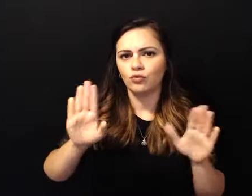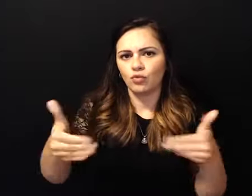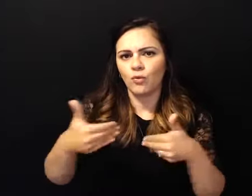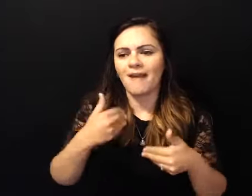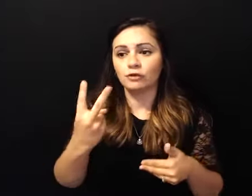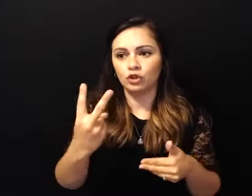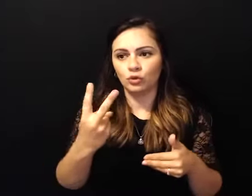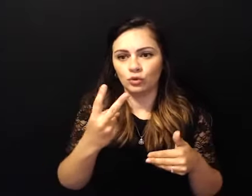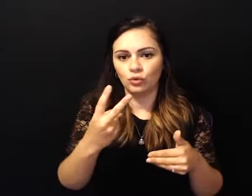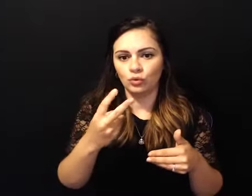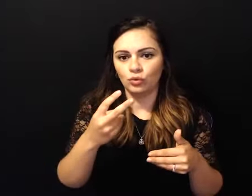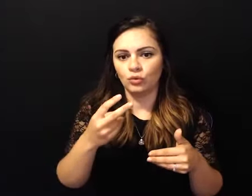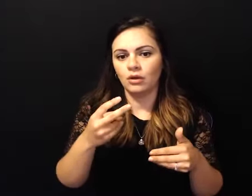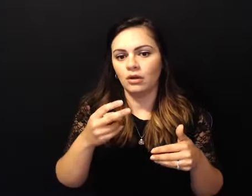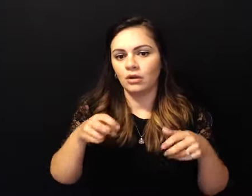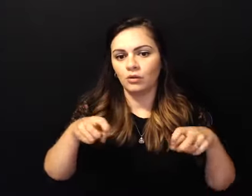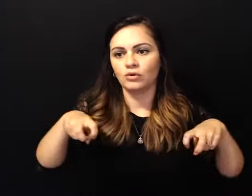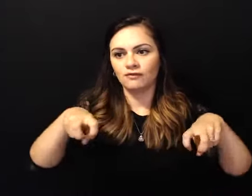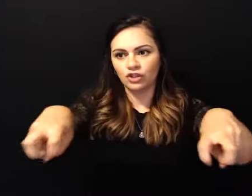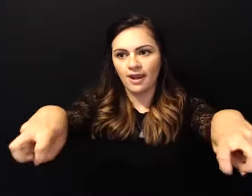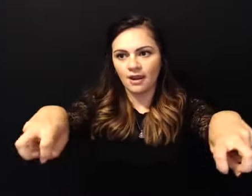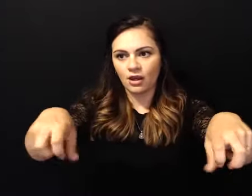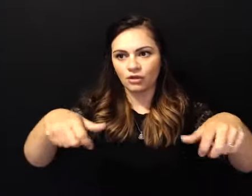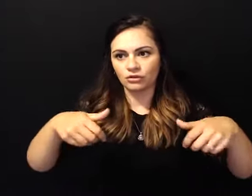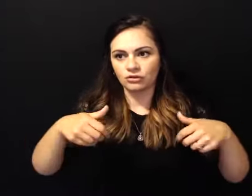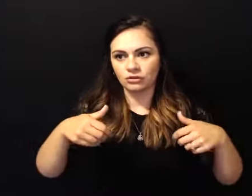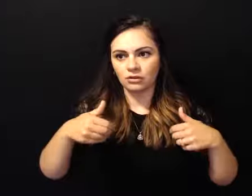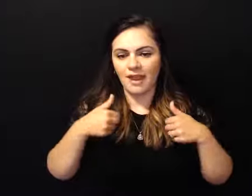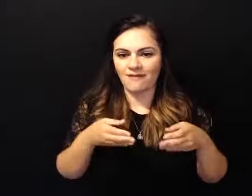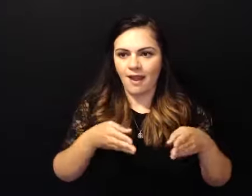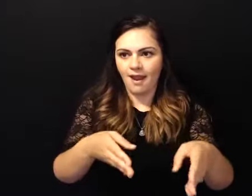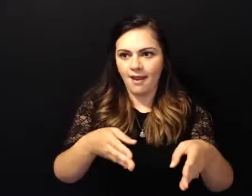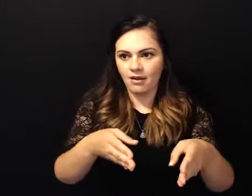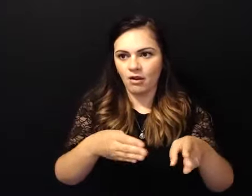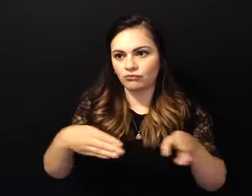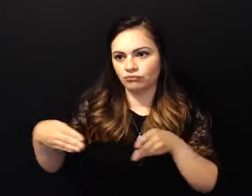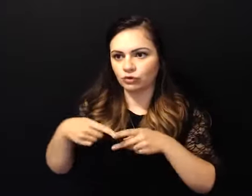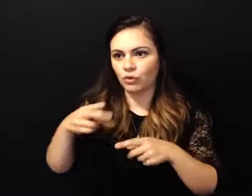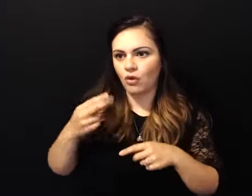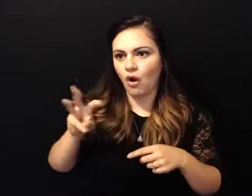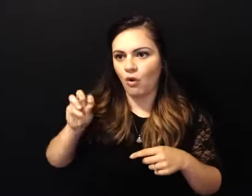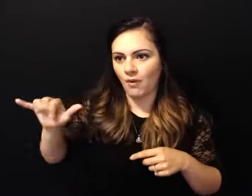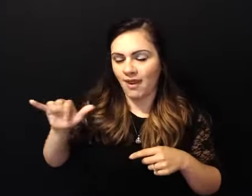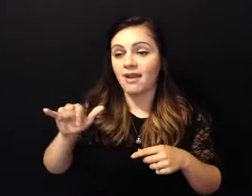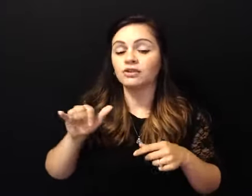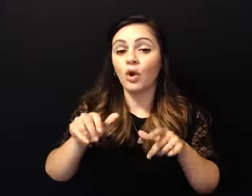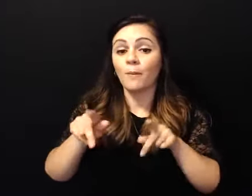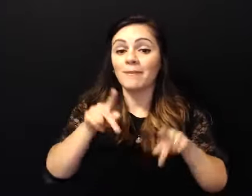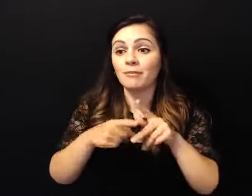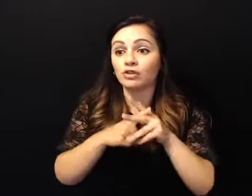an aisle in between and it goes out into the hallway anyway uh people started uh forming that line and they weren't going